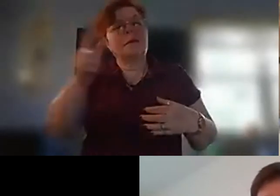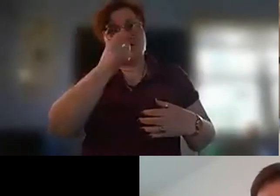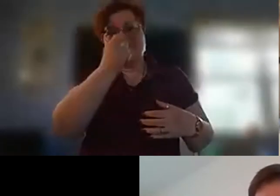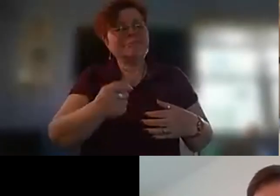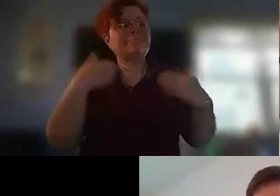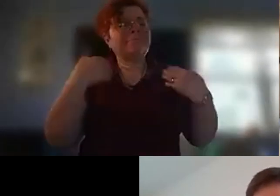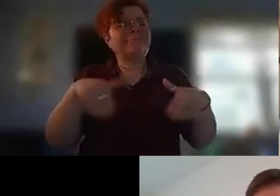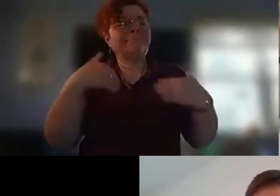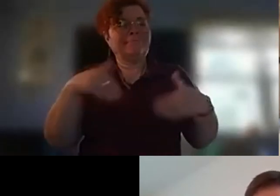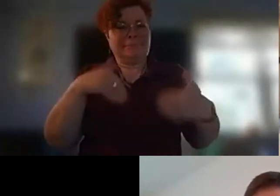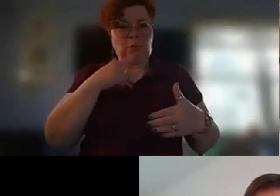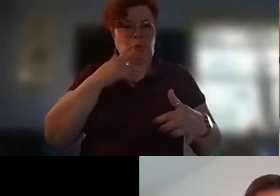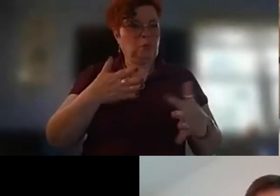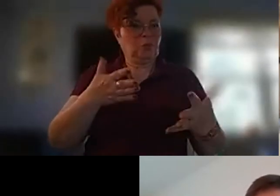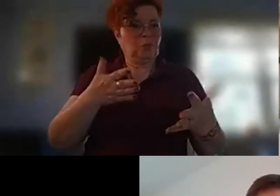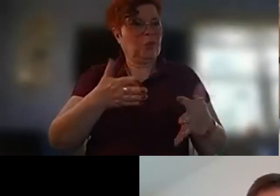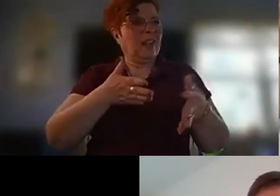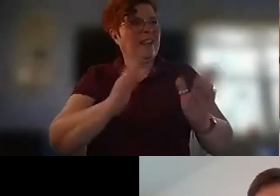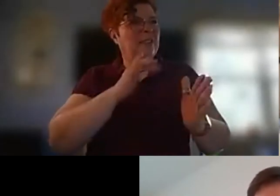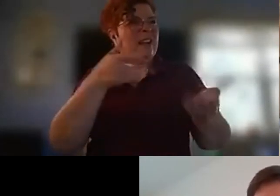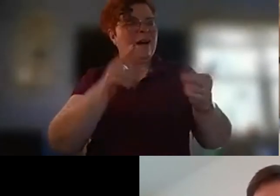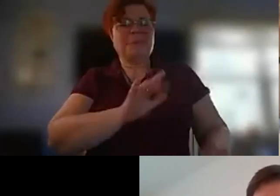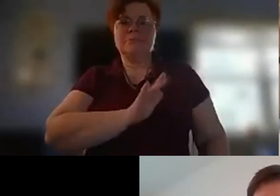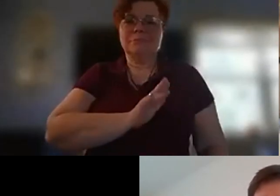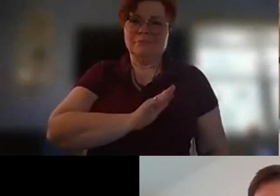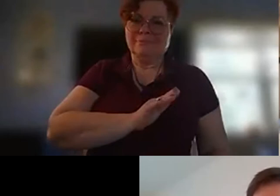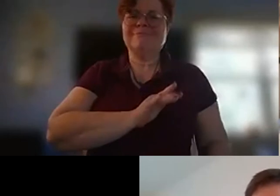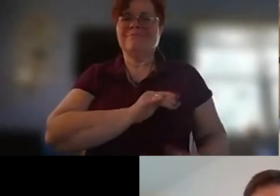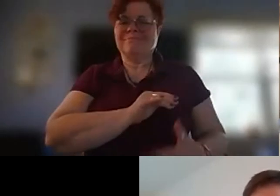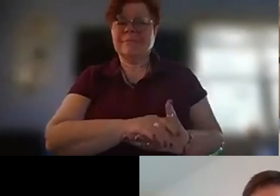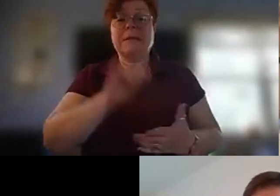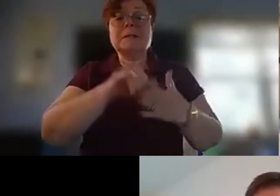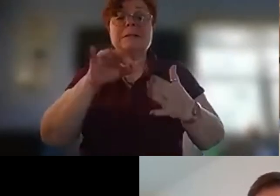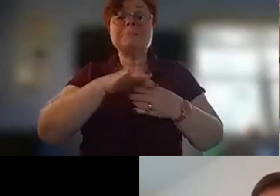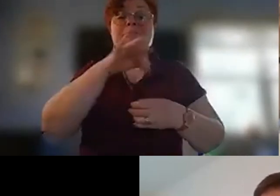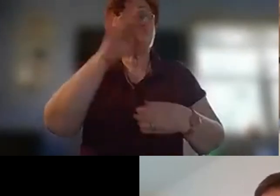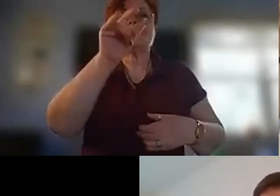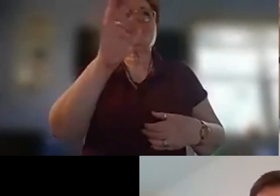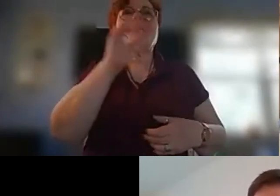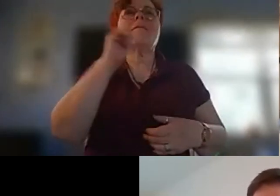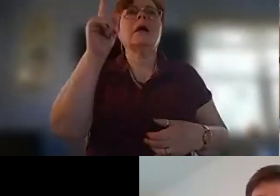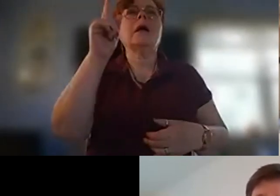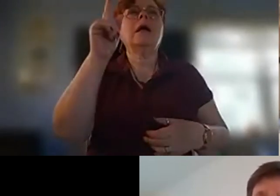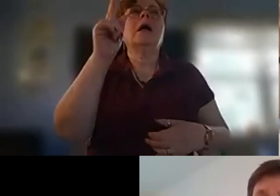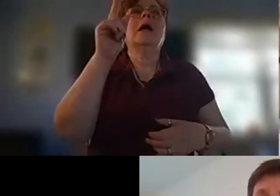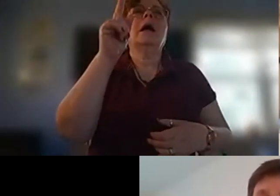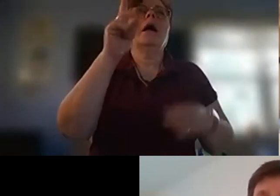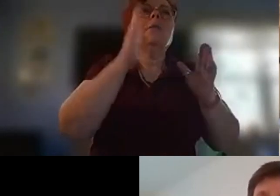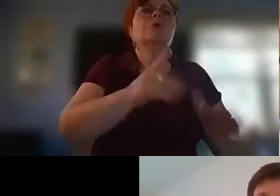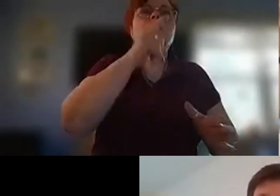let that happen um and it's it's the spirit of a of a person from a really long disappeared past um and